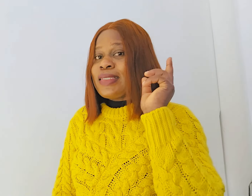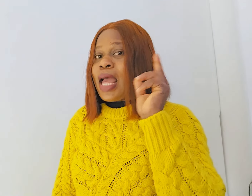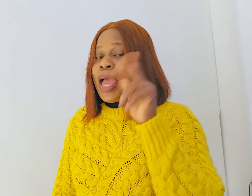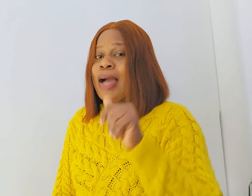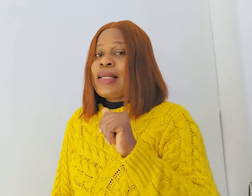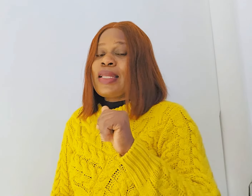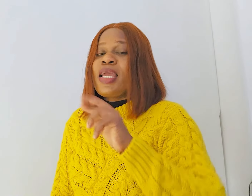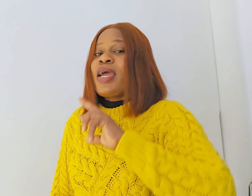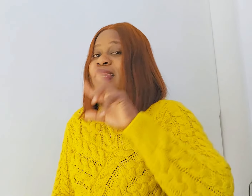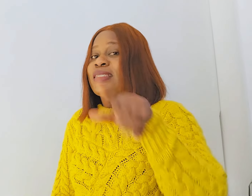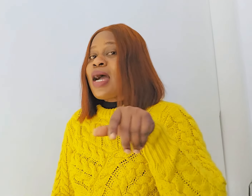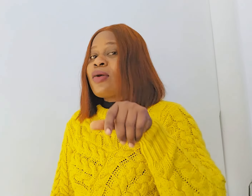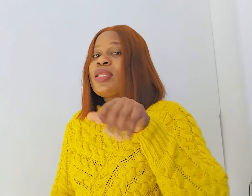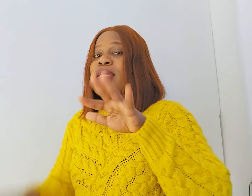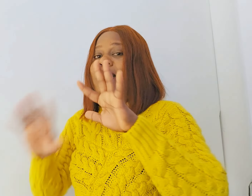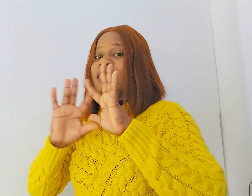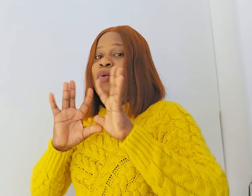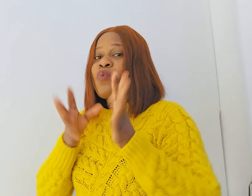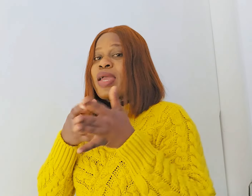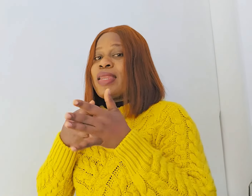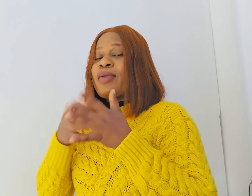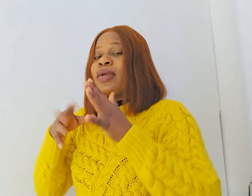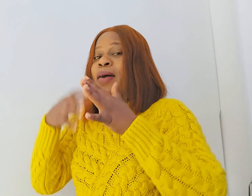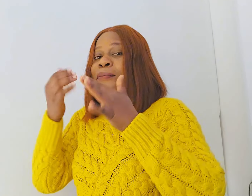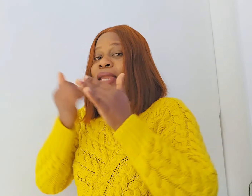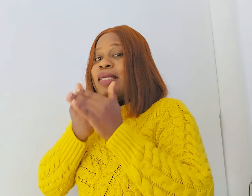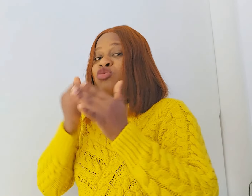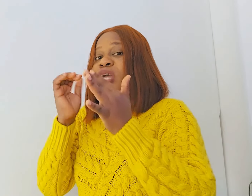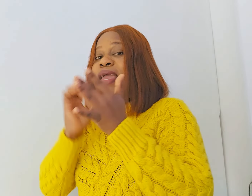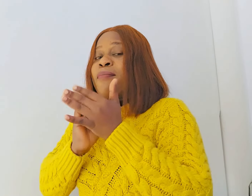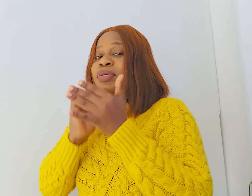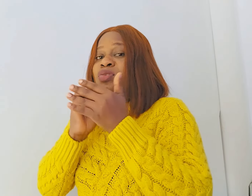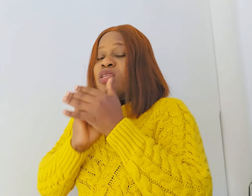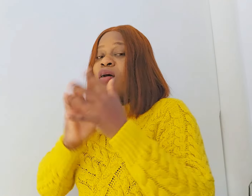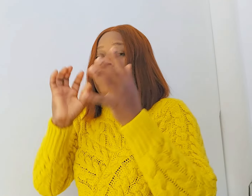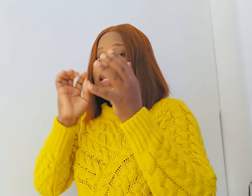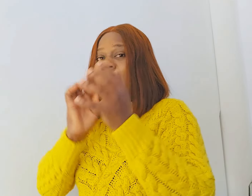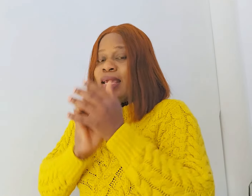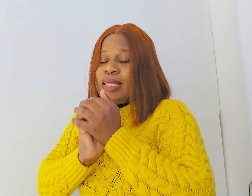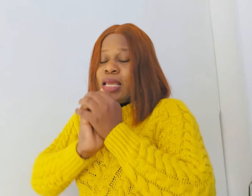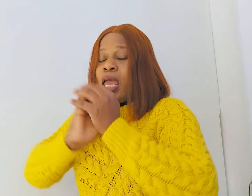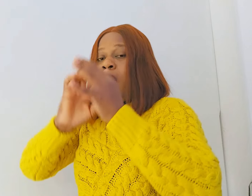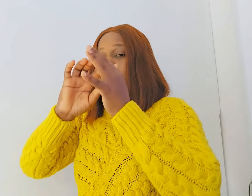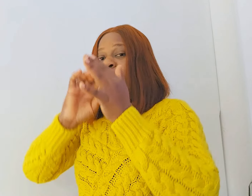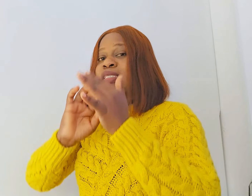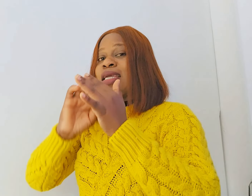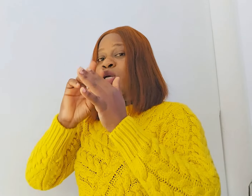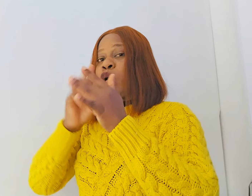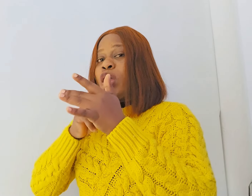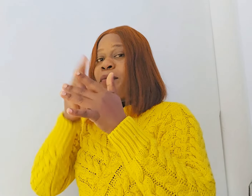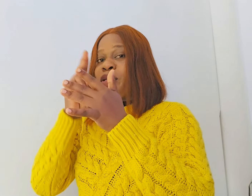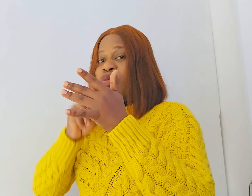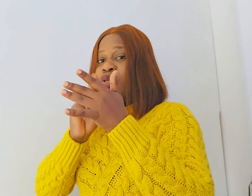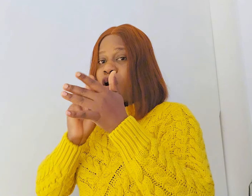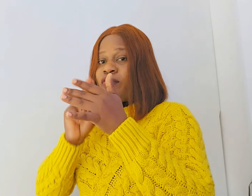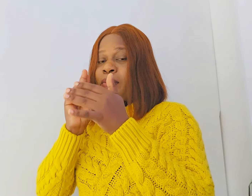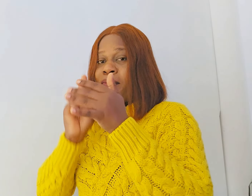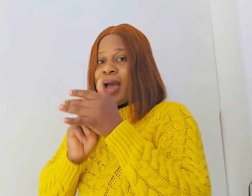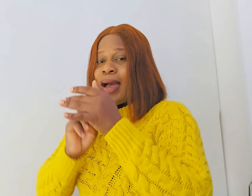angling this angling is a way that you can penetrate in between of the lady using your in-between of the man